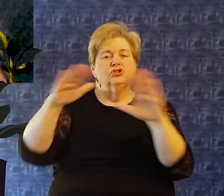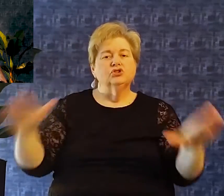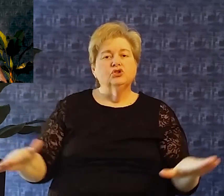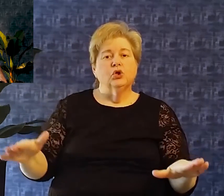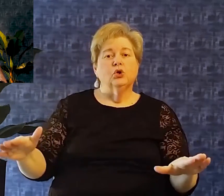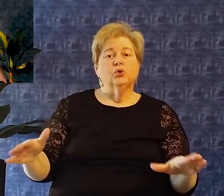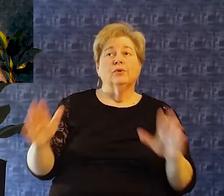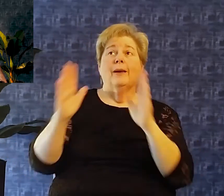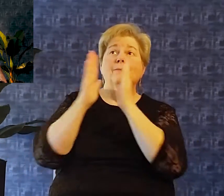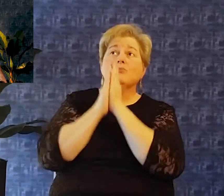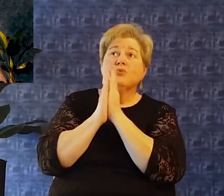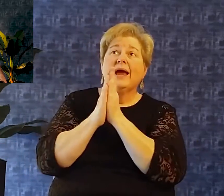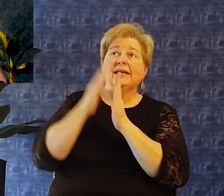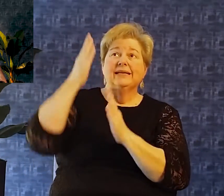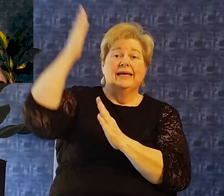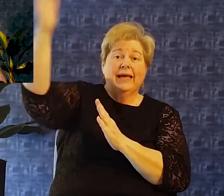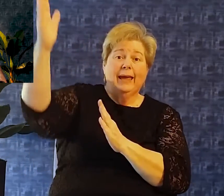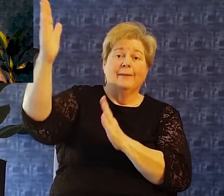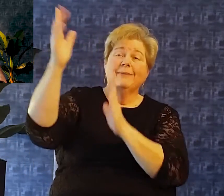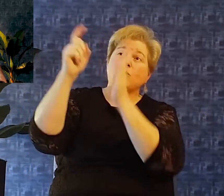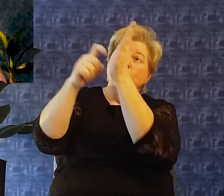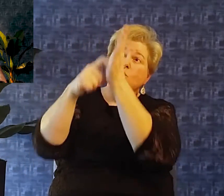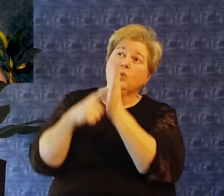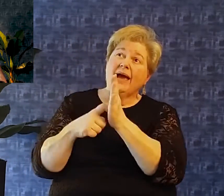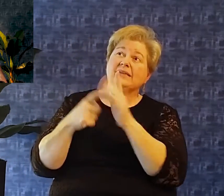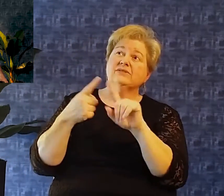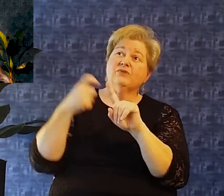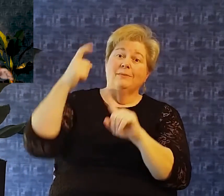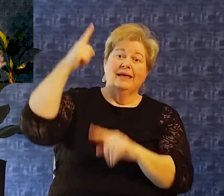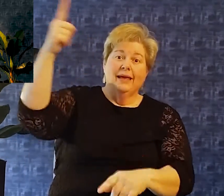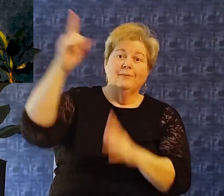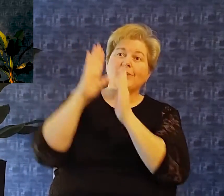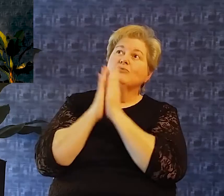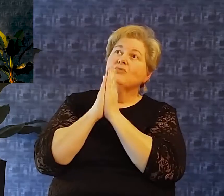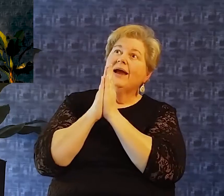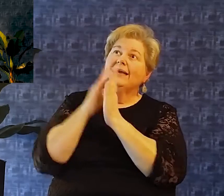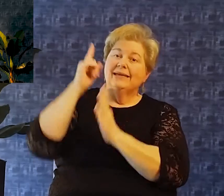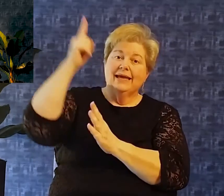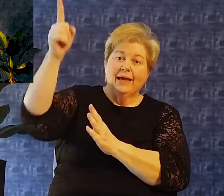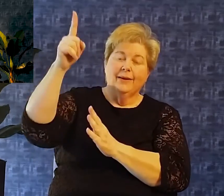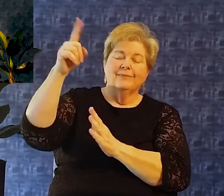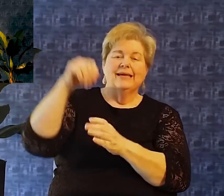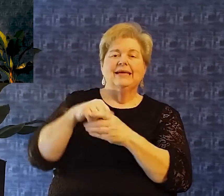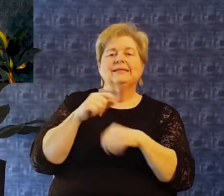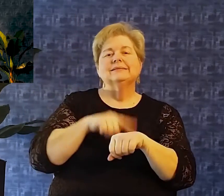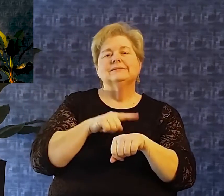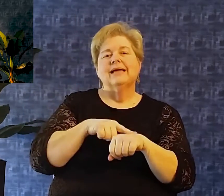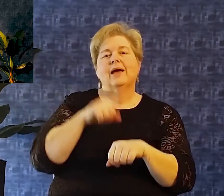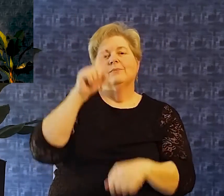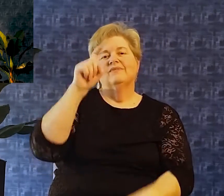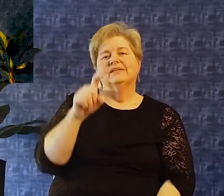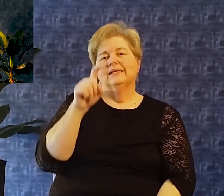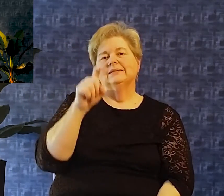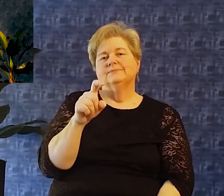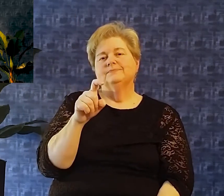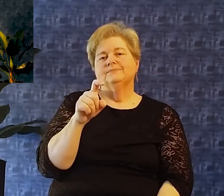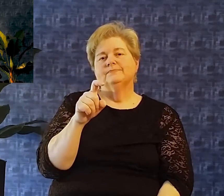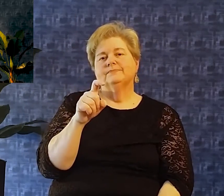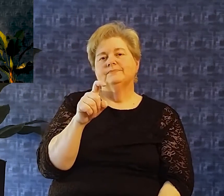in their time of need Now let's hit let's pause here just for a moment before we go any further in this